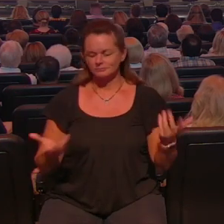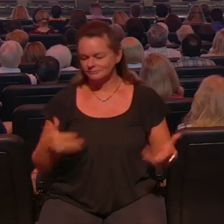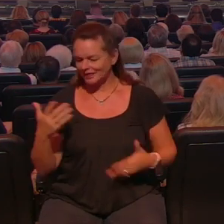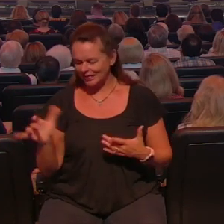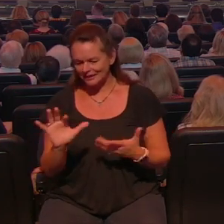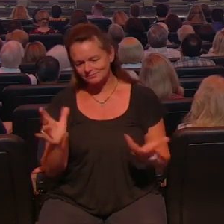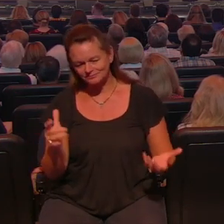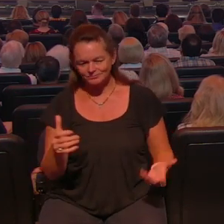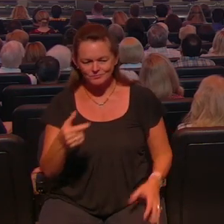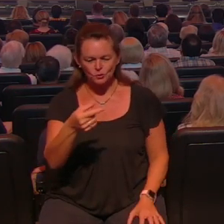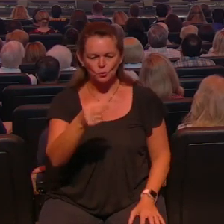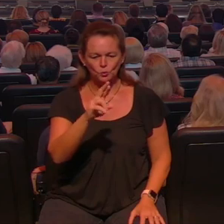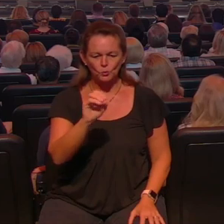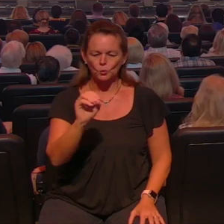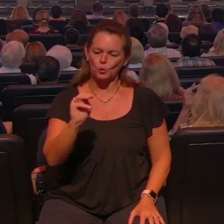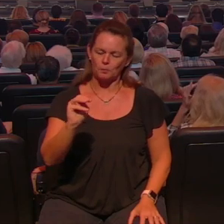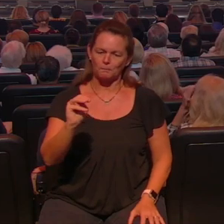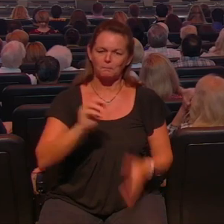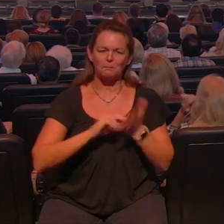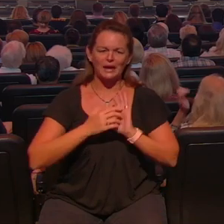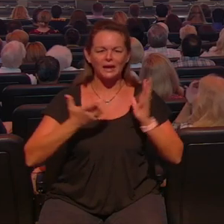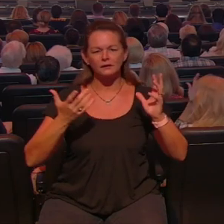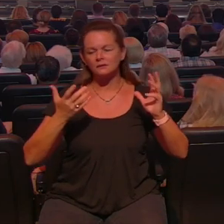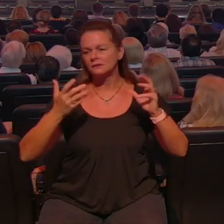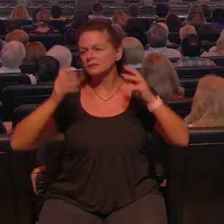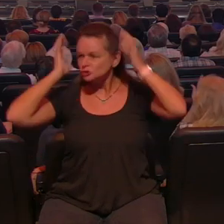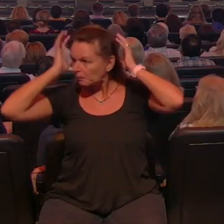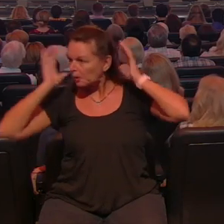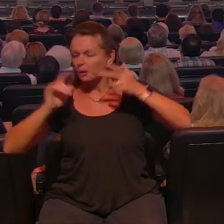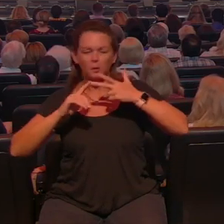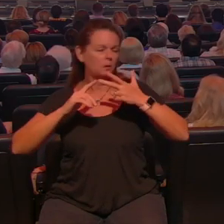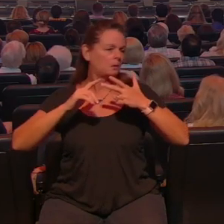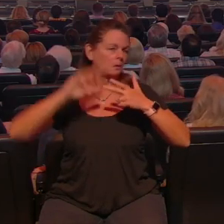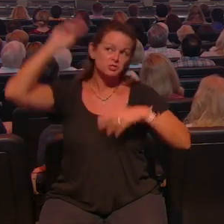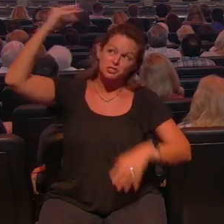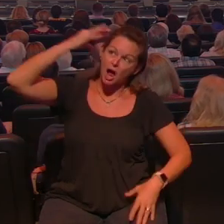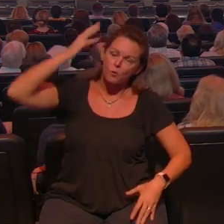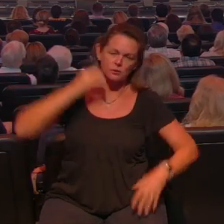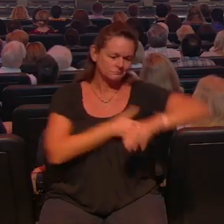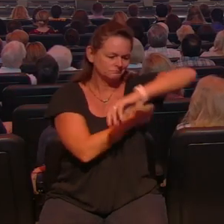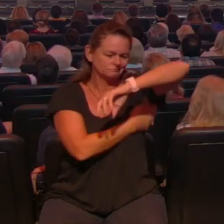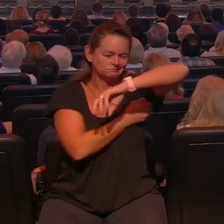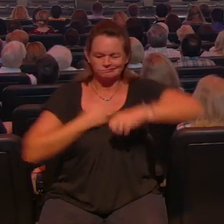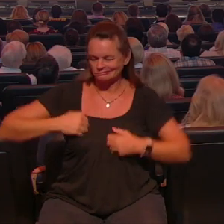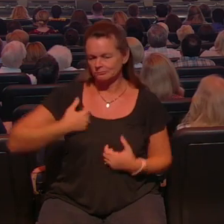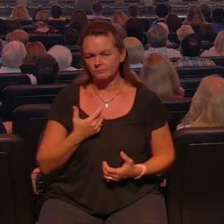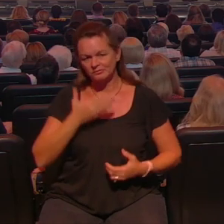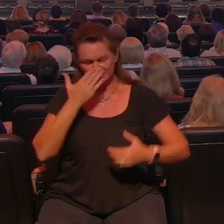uh shower you use soap you shampoo you know you use um deodorant you brush your teeth